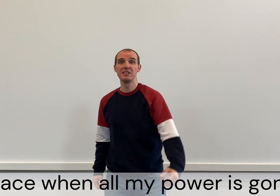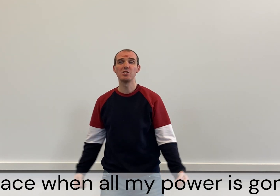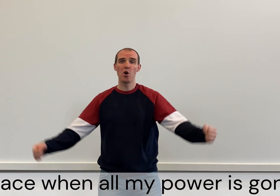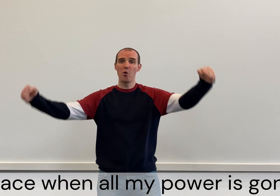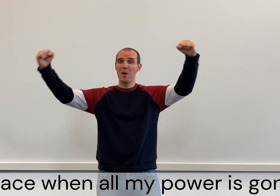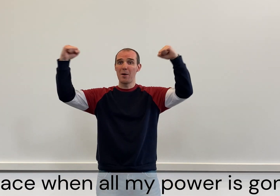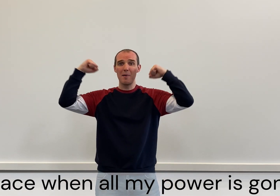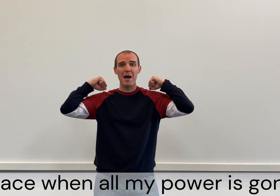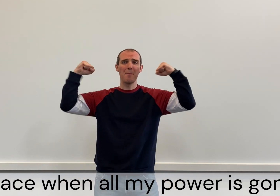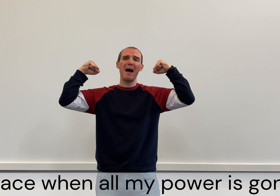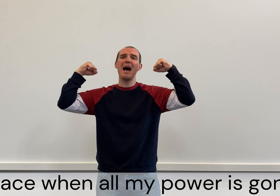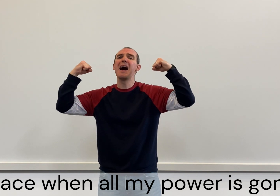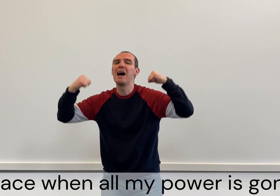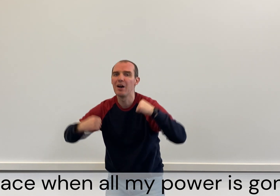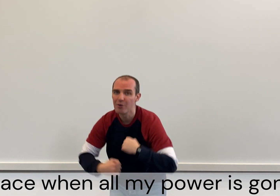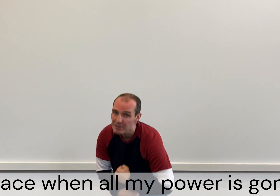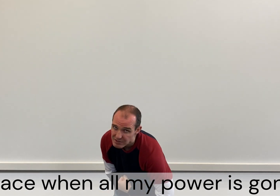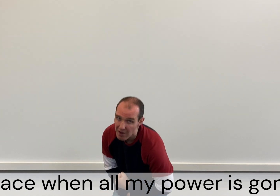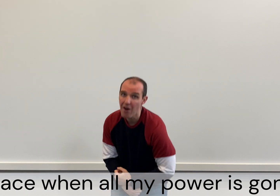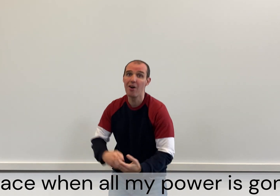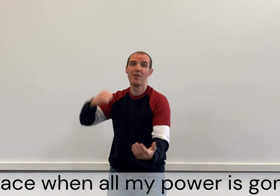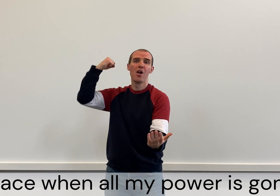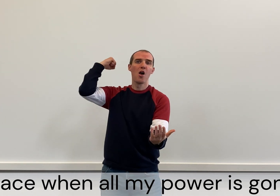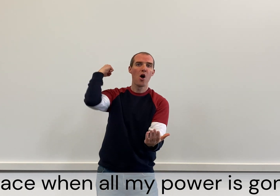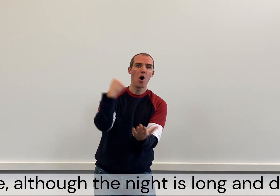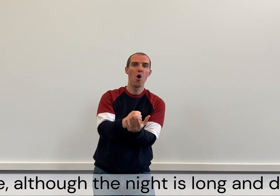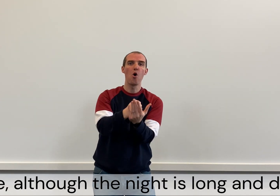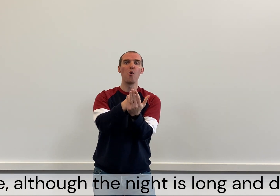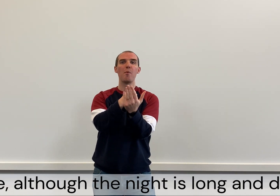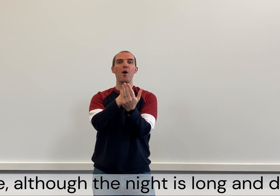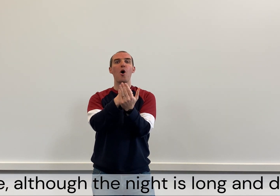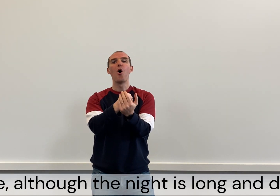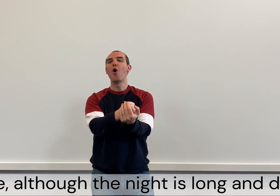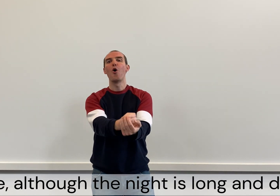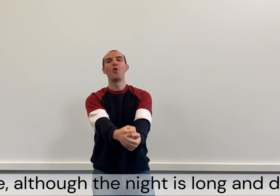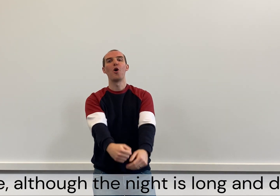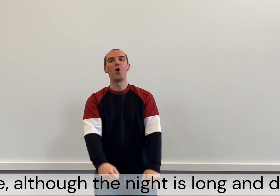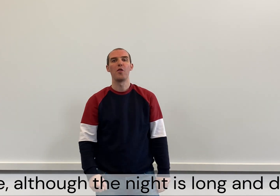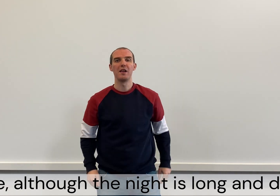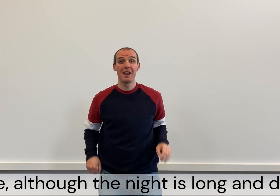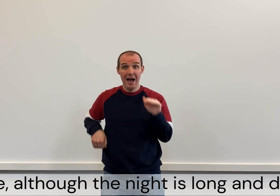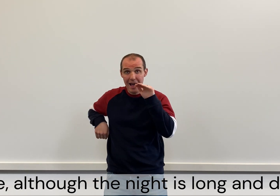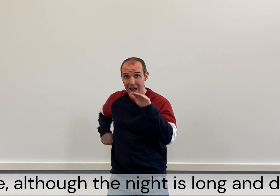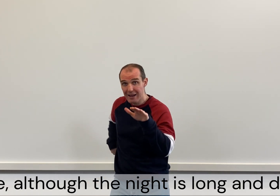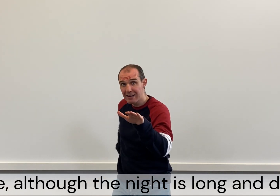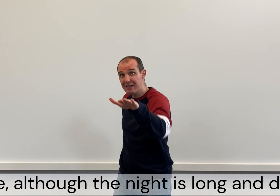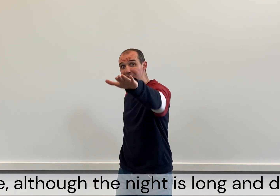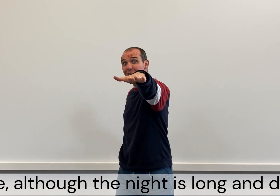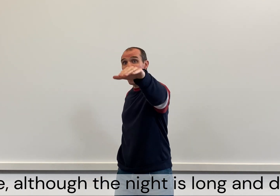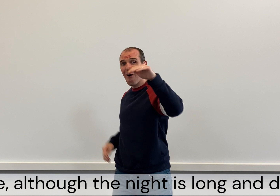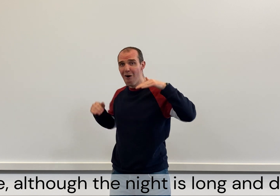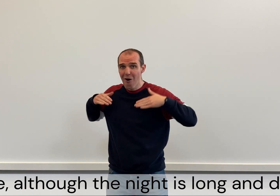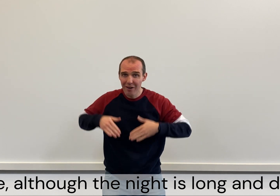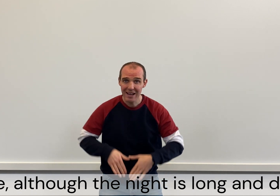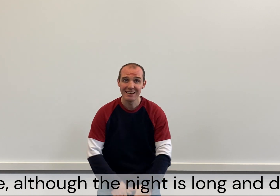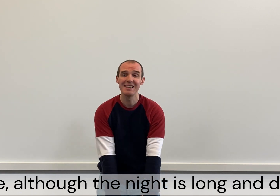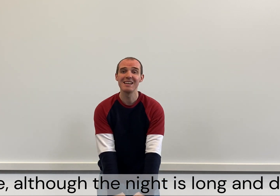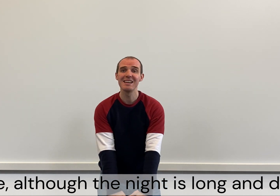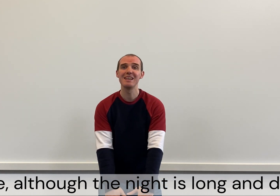when all my power is gone. Oh, although the night is long and deep.